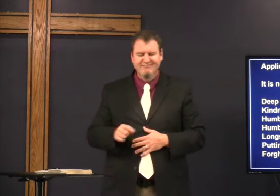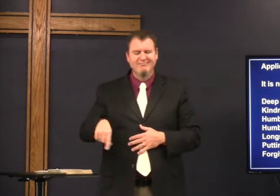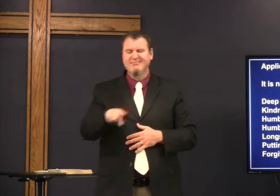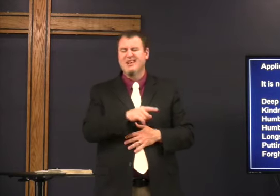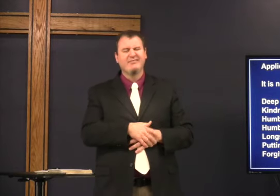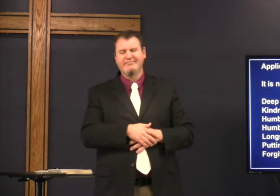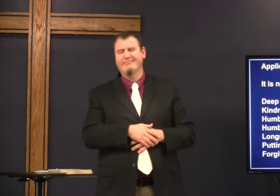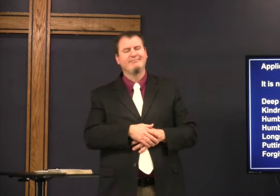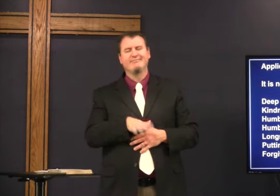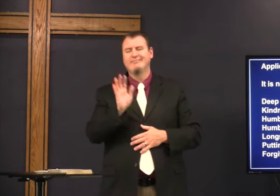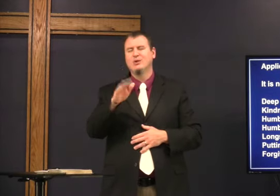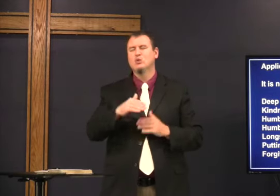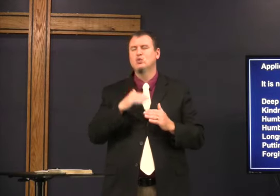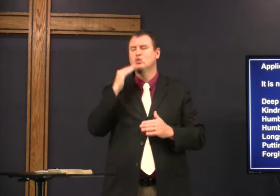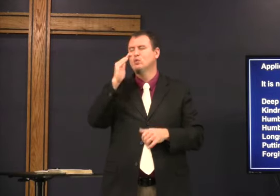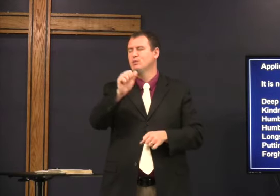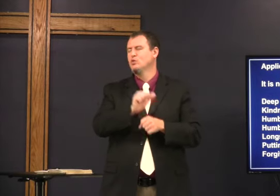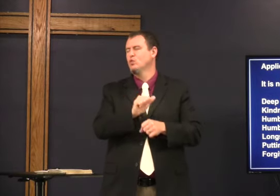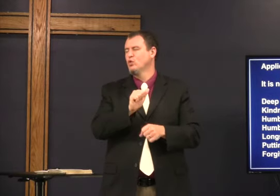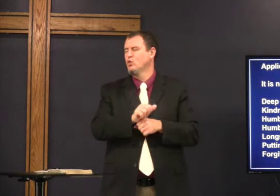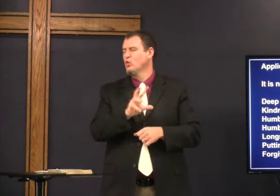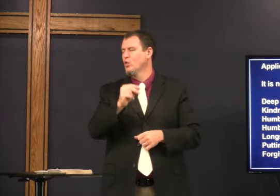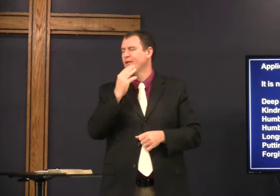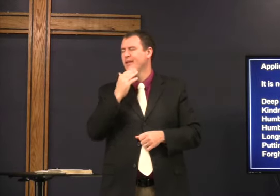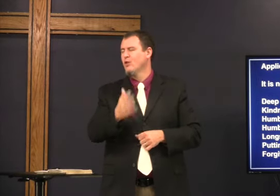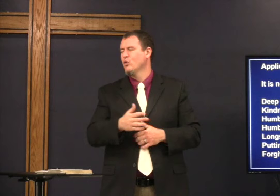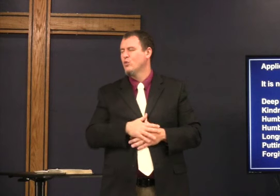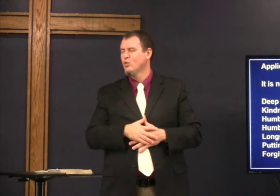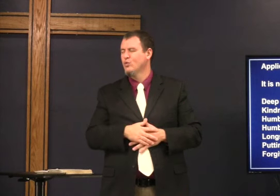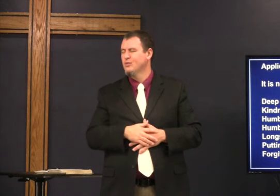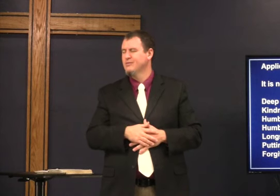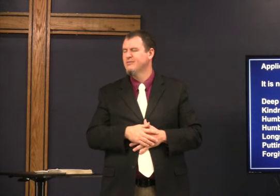know that some say nope that's too much work no thank you